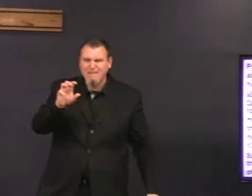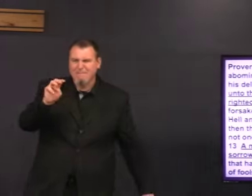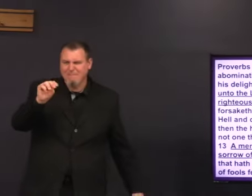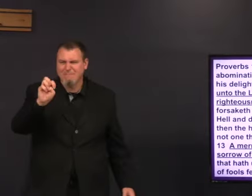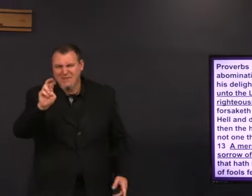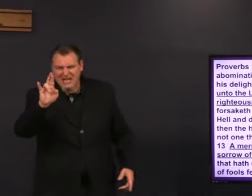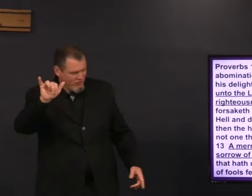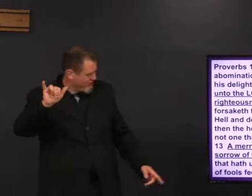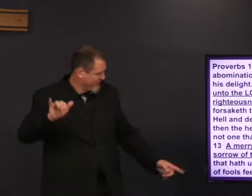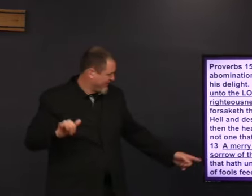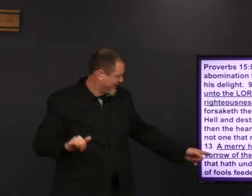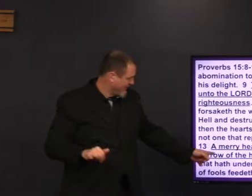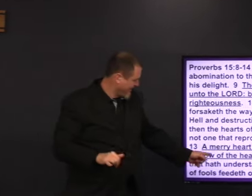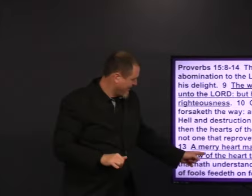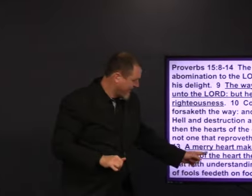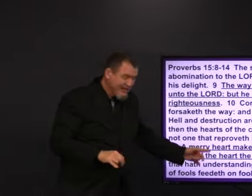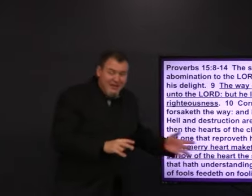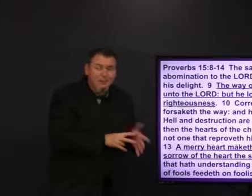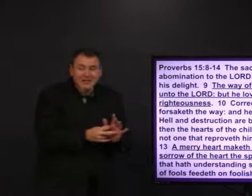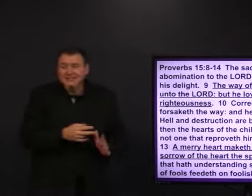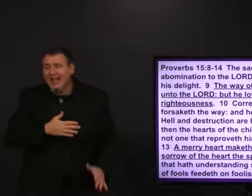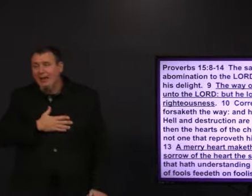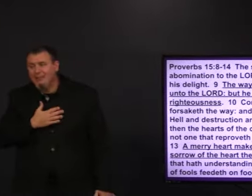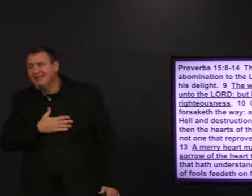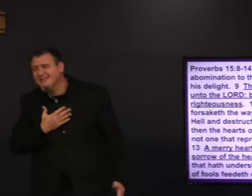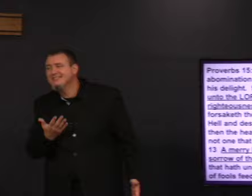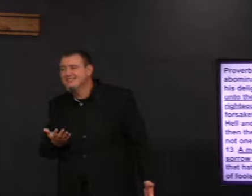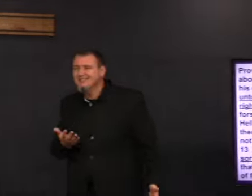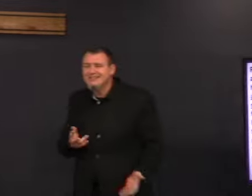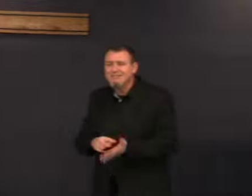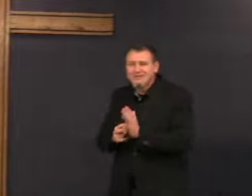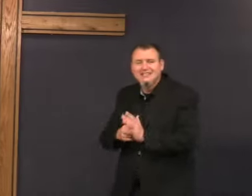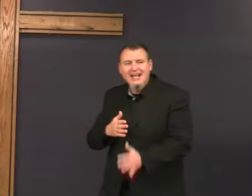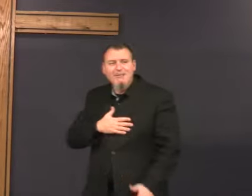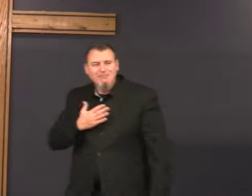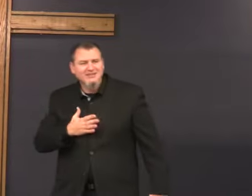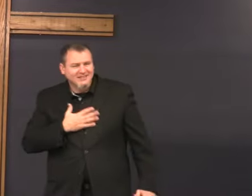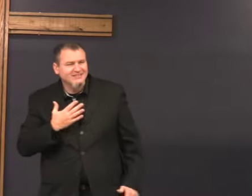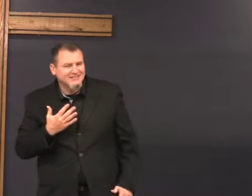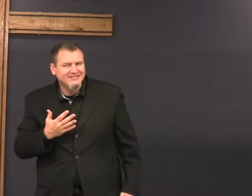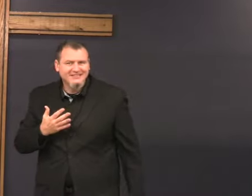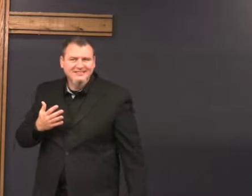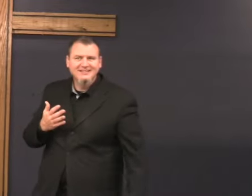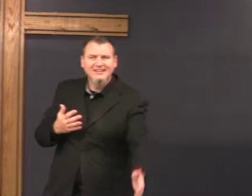that's the same word Mary in the meantime it just makes happy